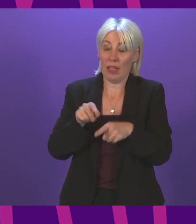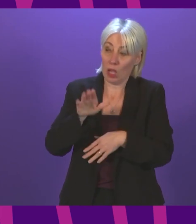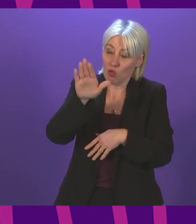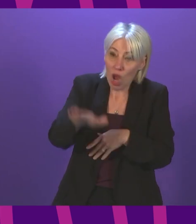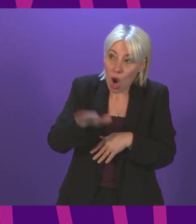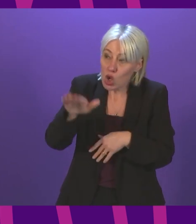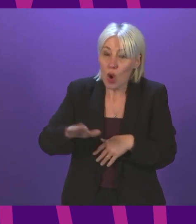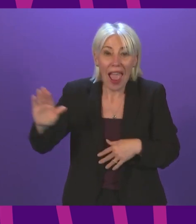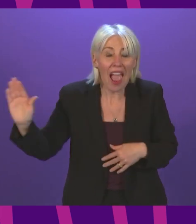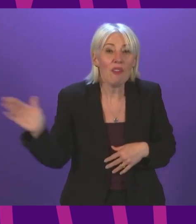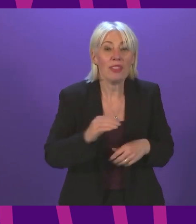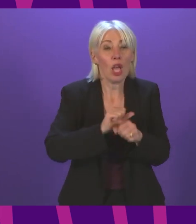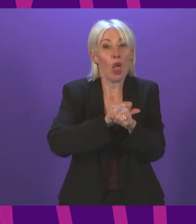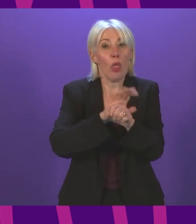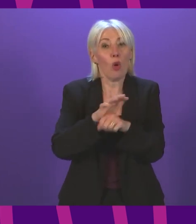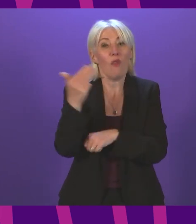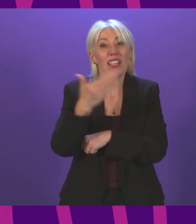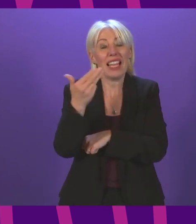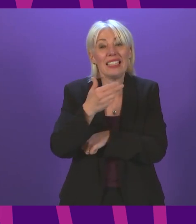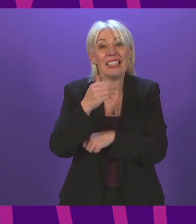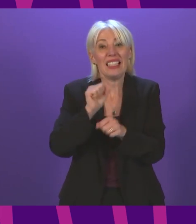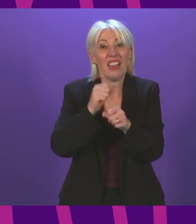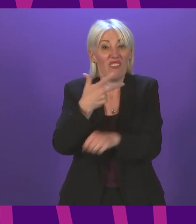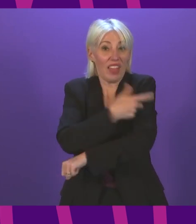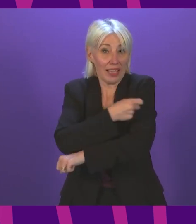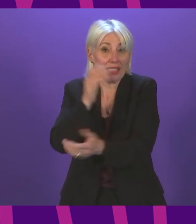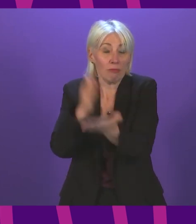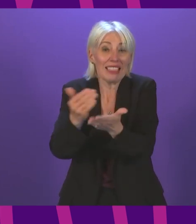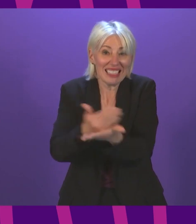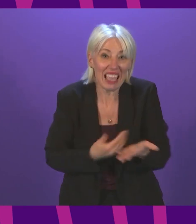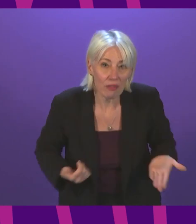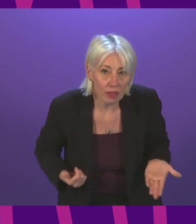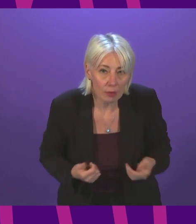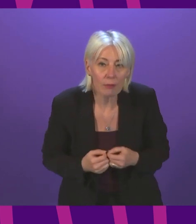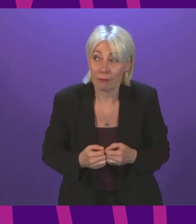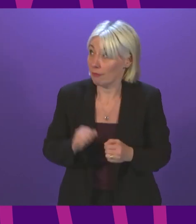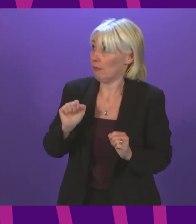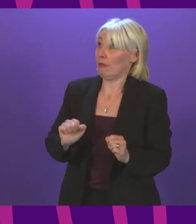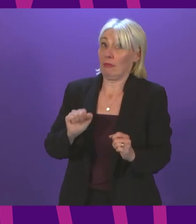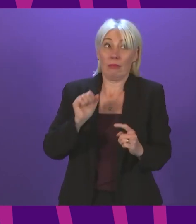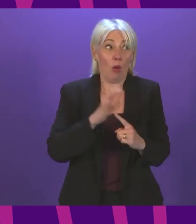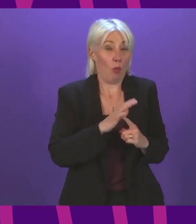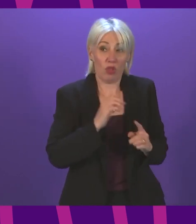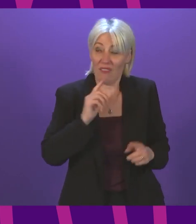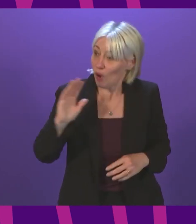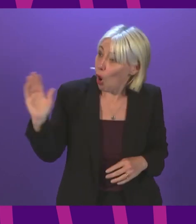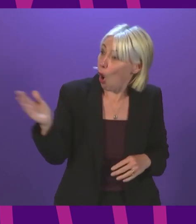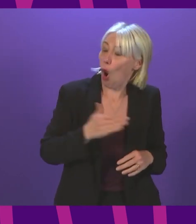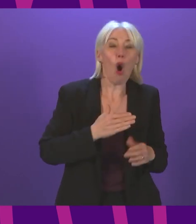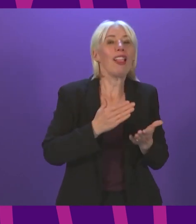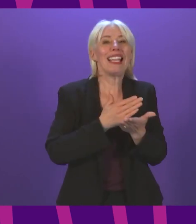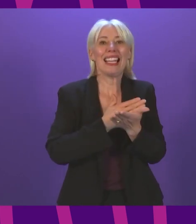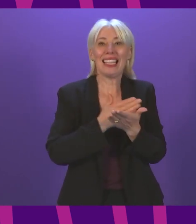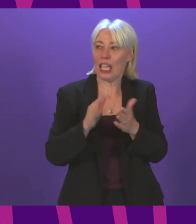-19 vaccine is safe? Well, firstly, I think it's really important for all of us to be clear and take every opportunity